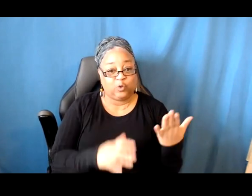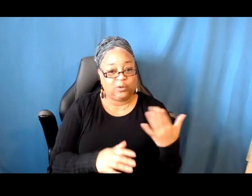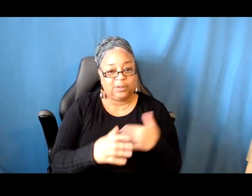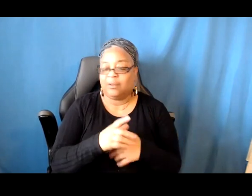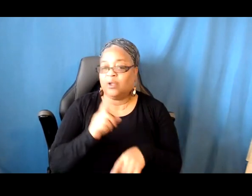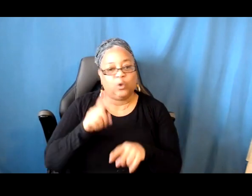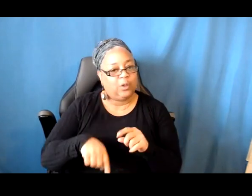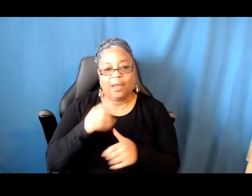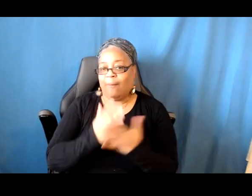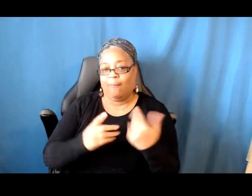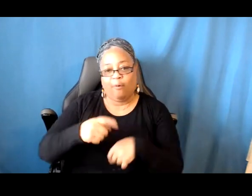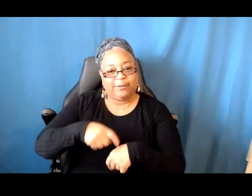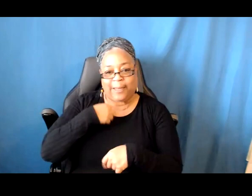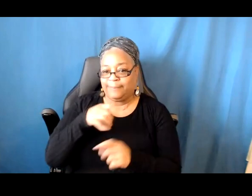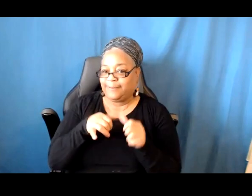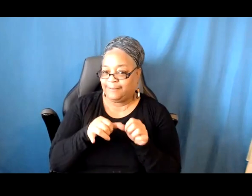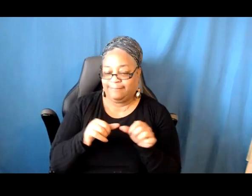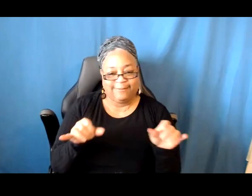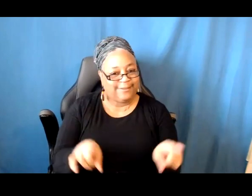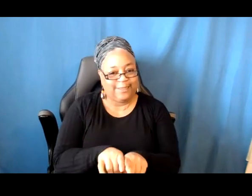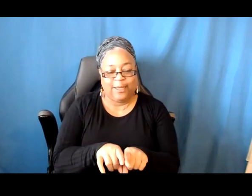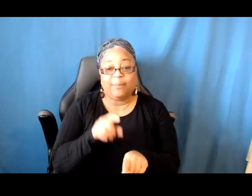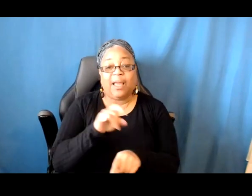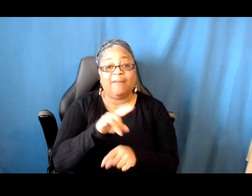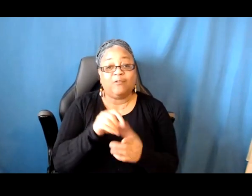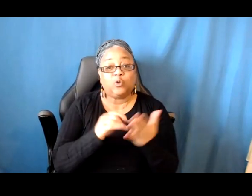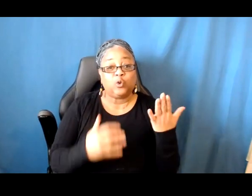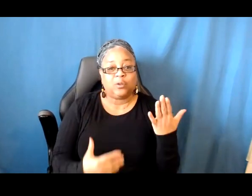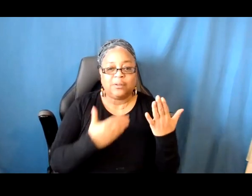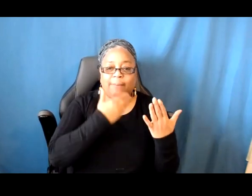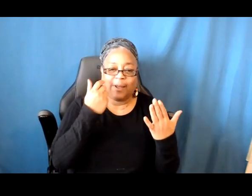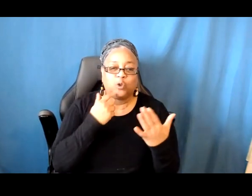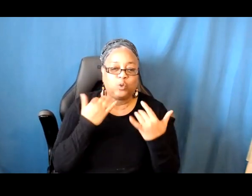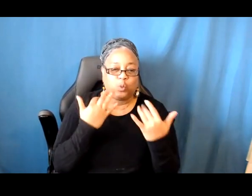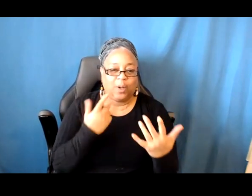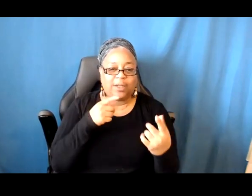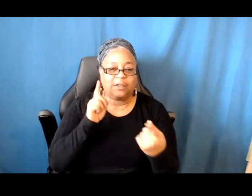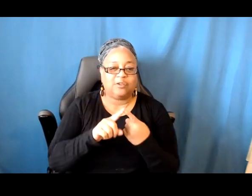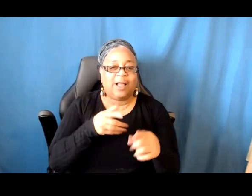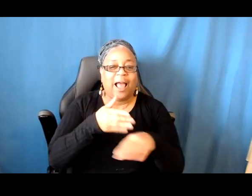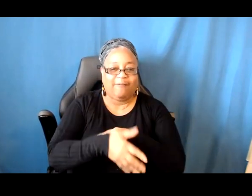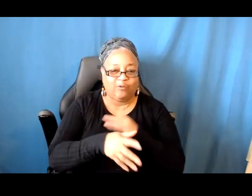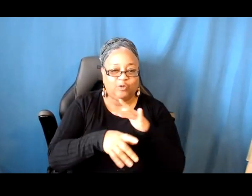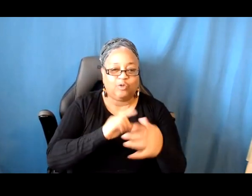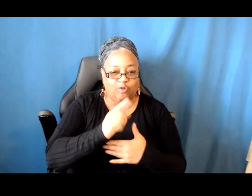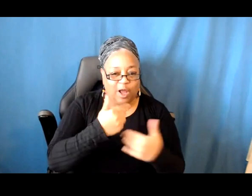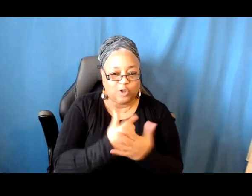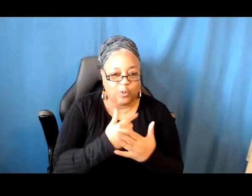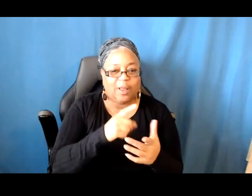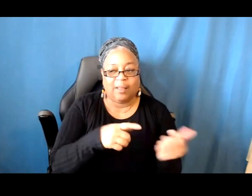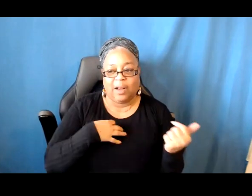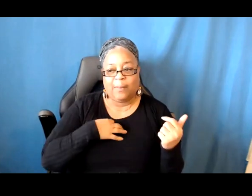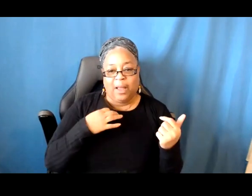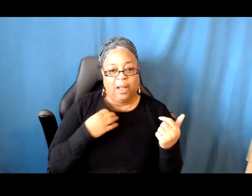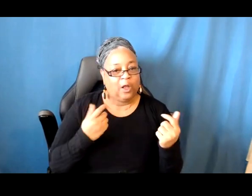-granting program. If you are a student of any kind, it's best to wait until after to apply for the Creative Capital Award. You will not be eligible